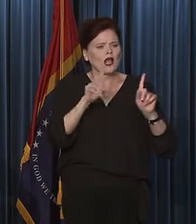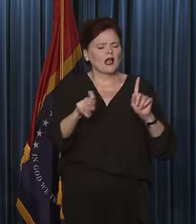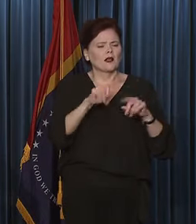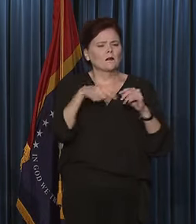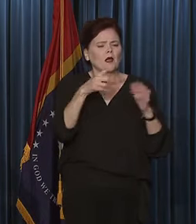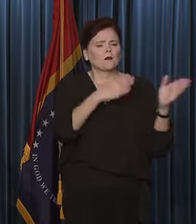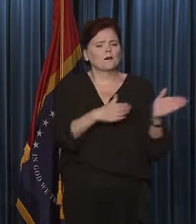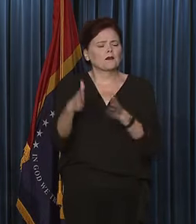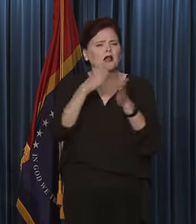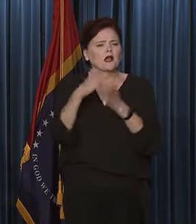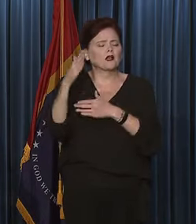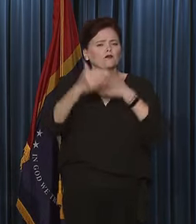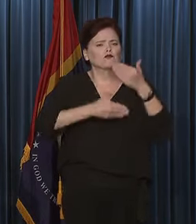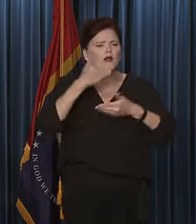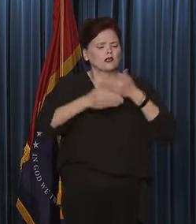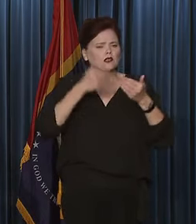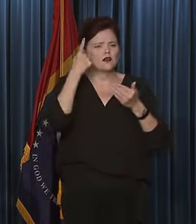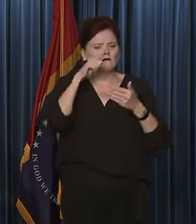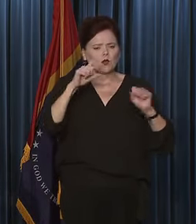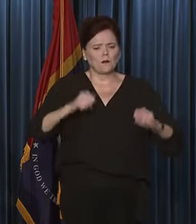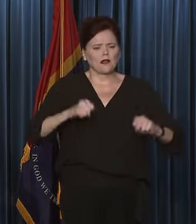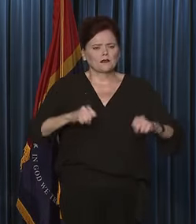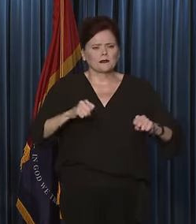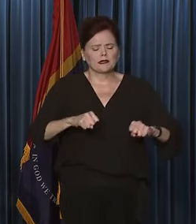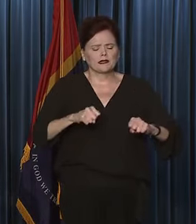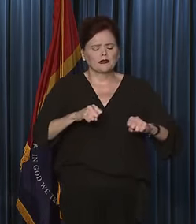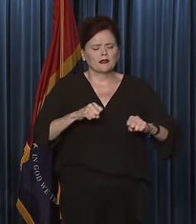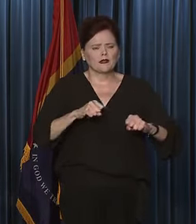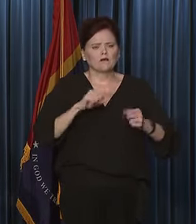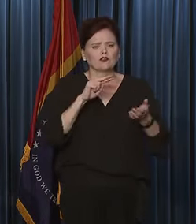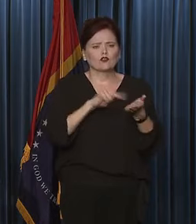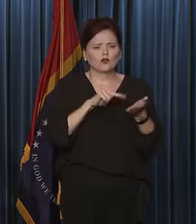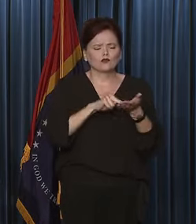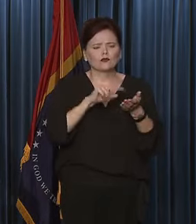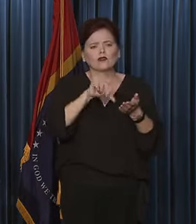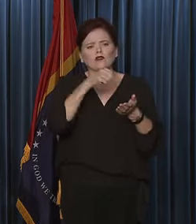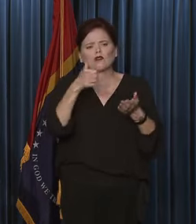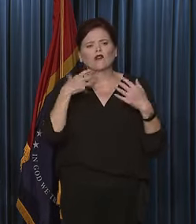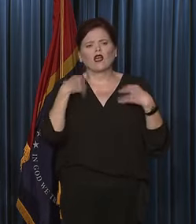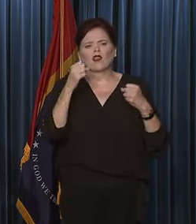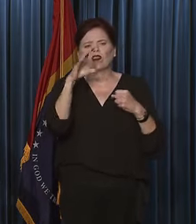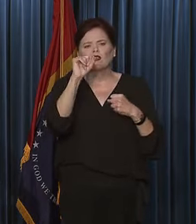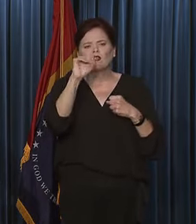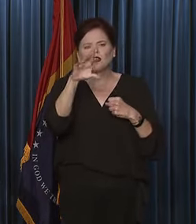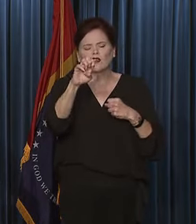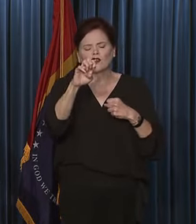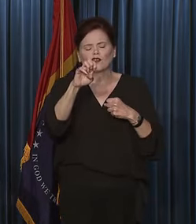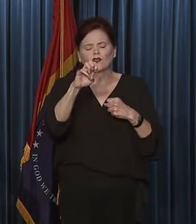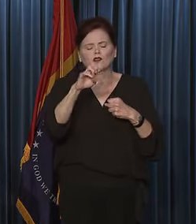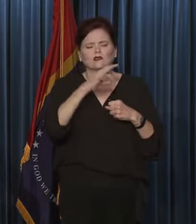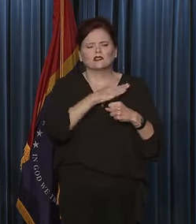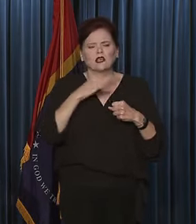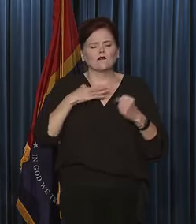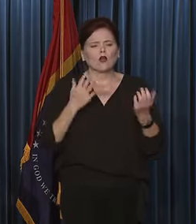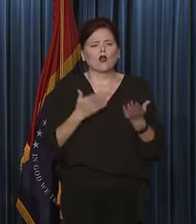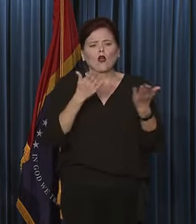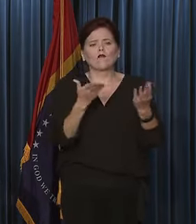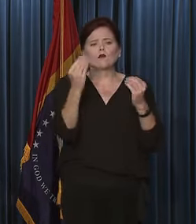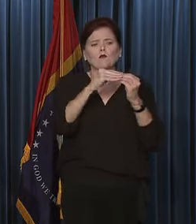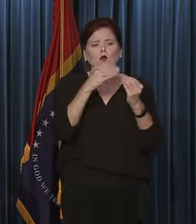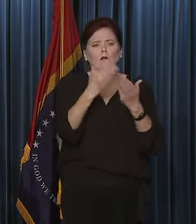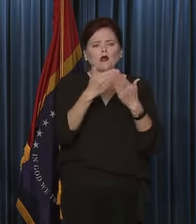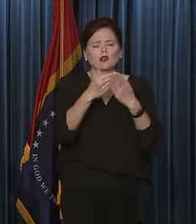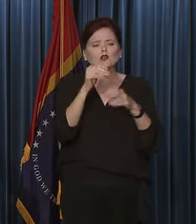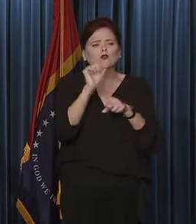process for the possibility of nurses and other health care professionals being offered more money to go to